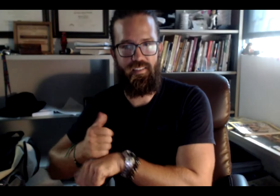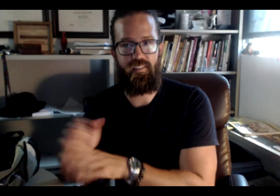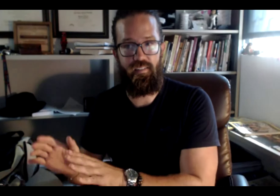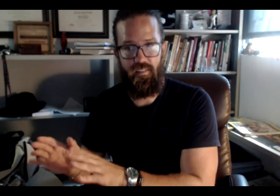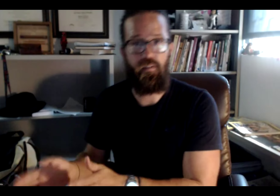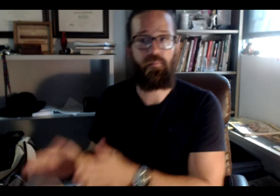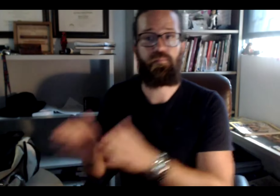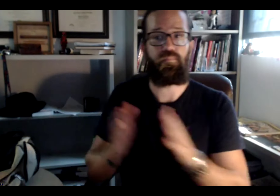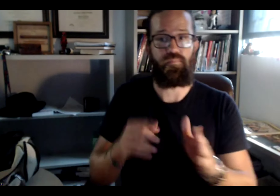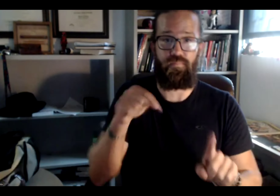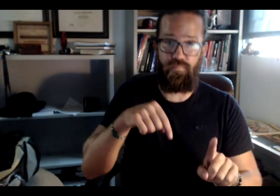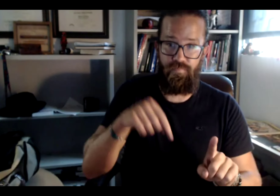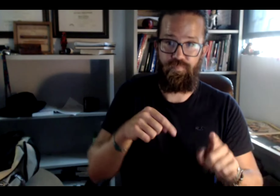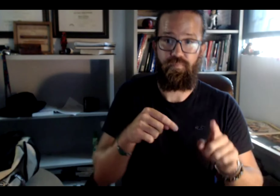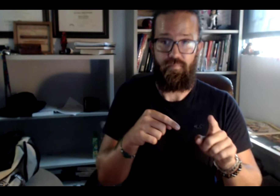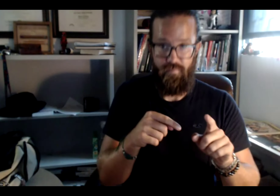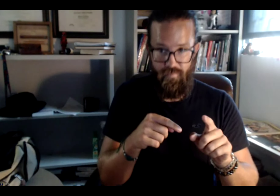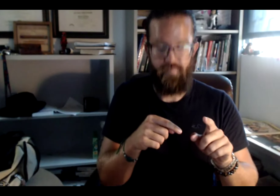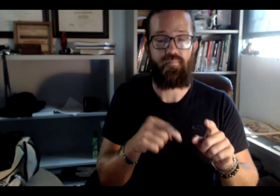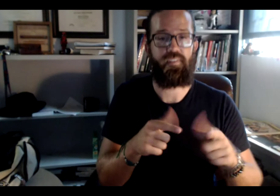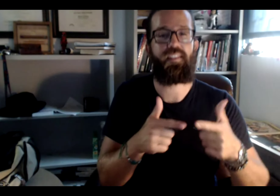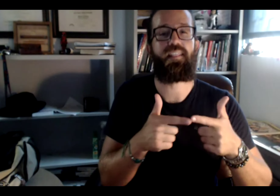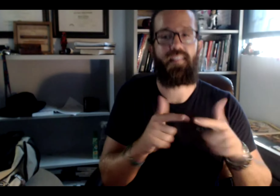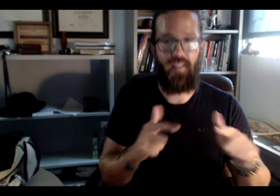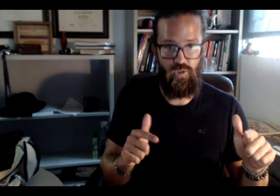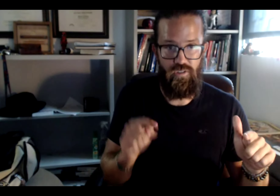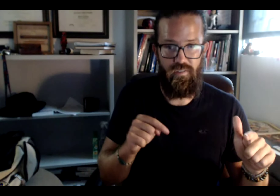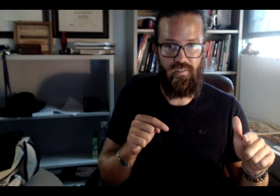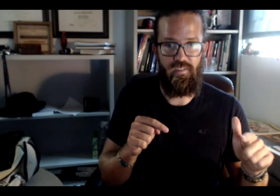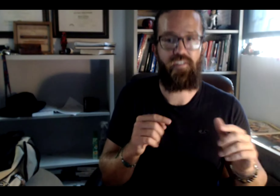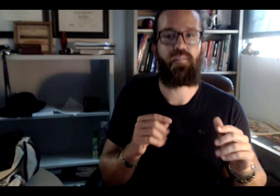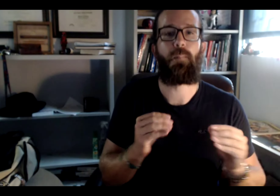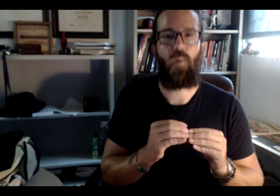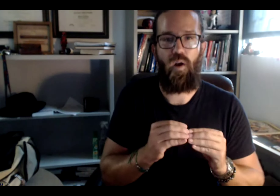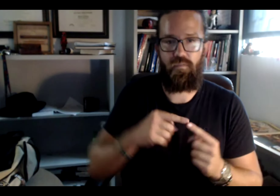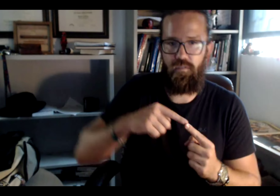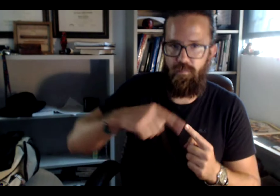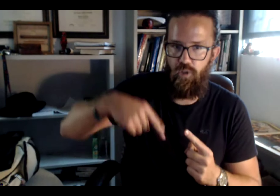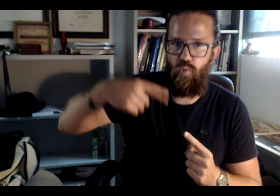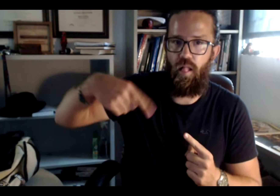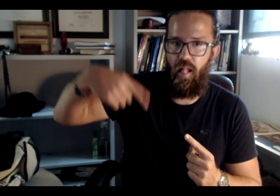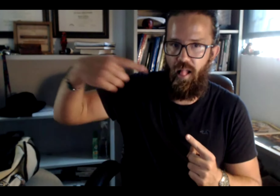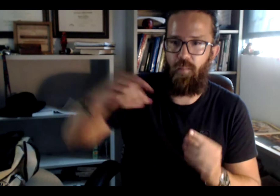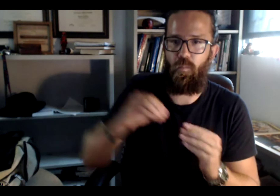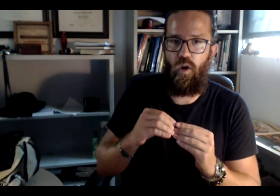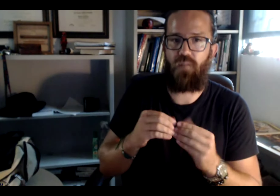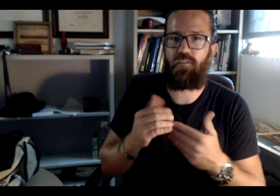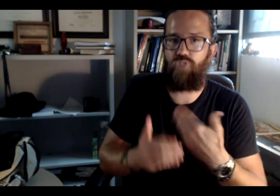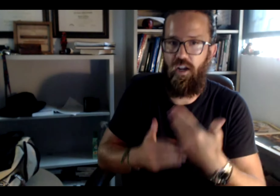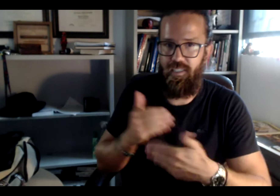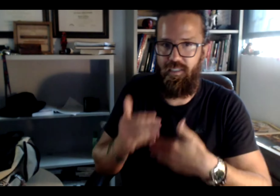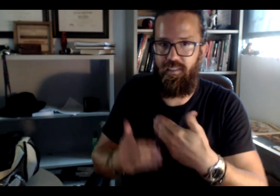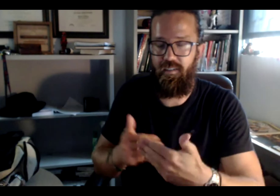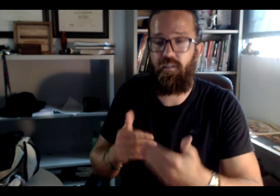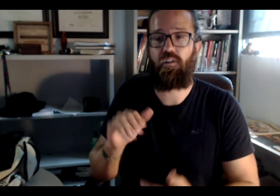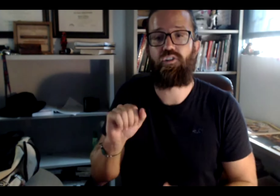Because in this case, that would be a knowledge-based type of examination. But here, we're talking about acquiring a language, and we're going to